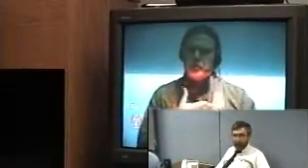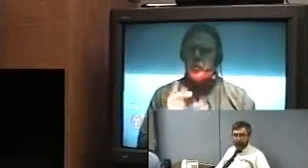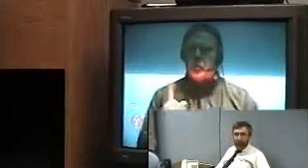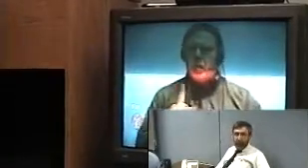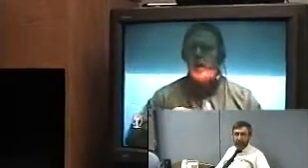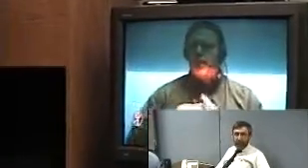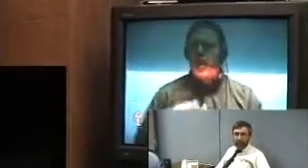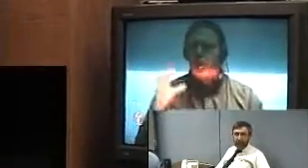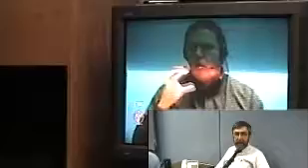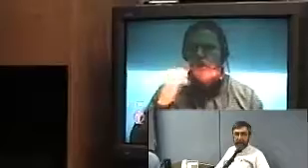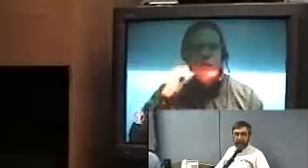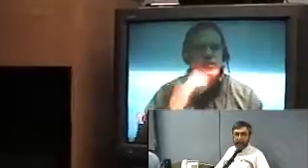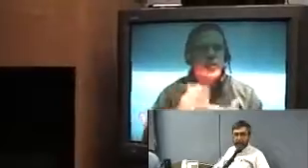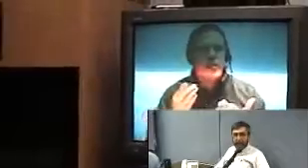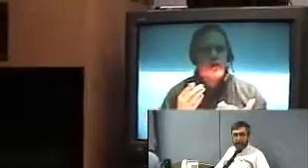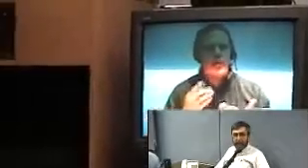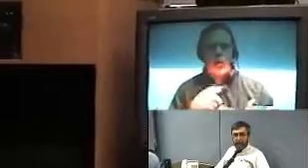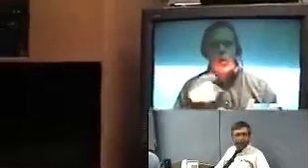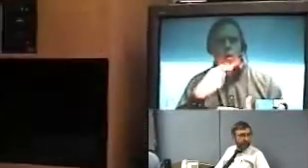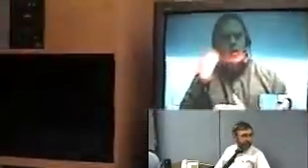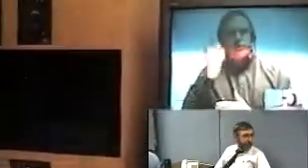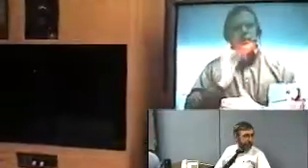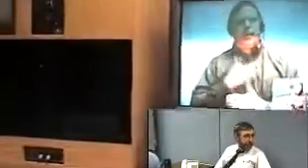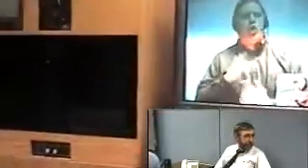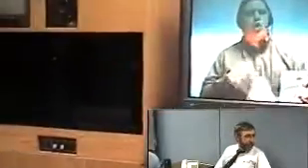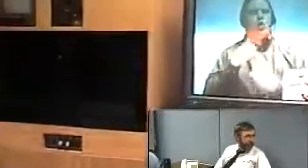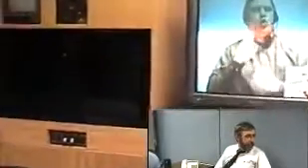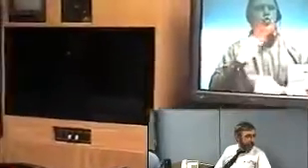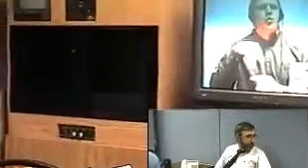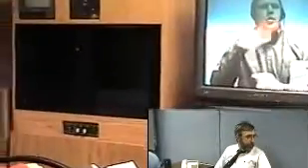for someone who understands our unique problem.